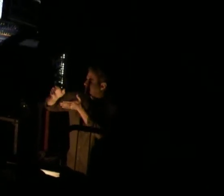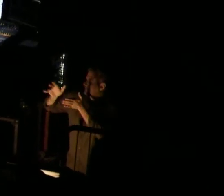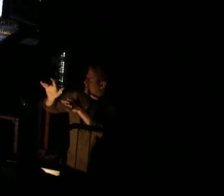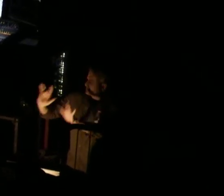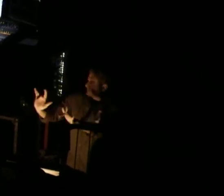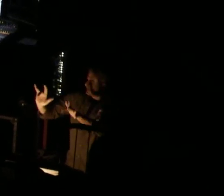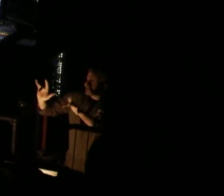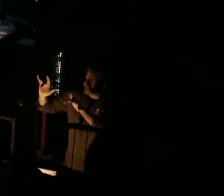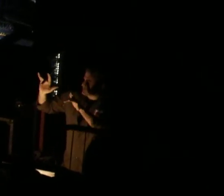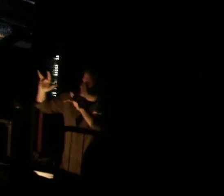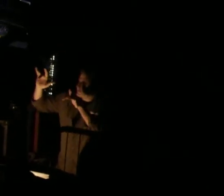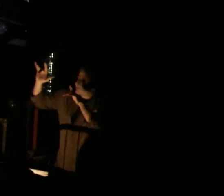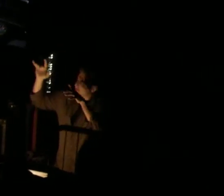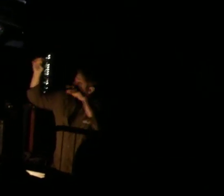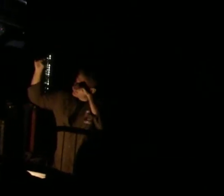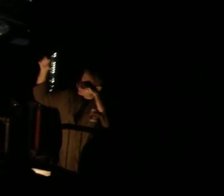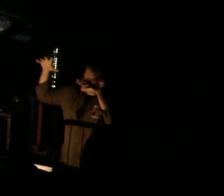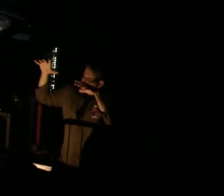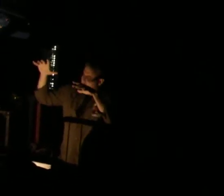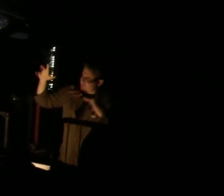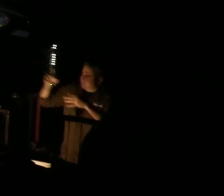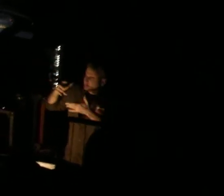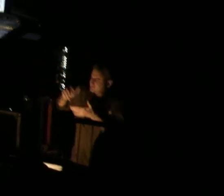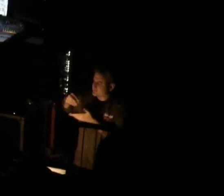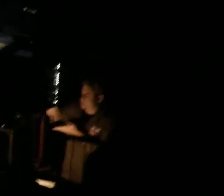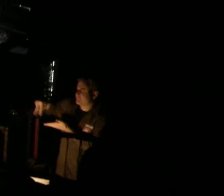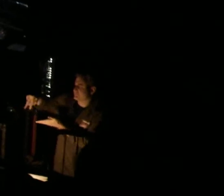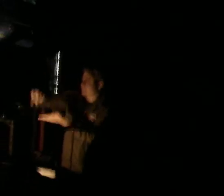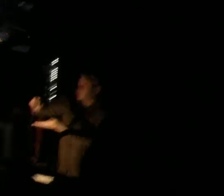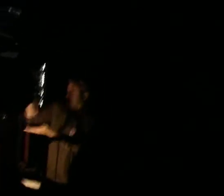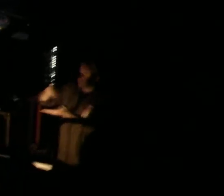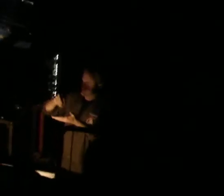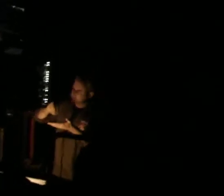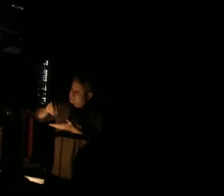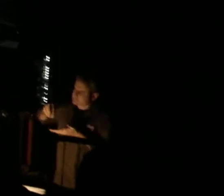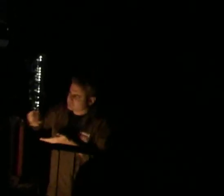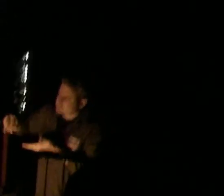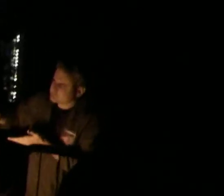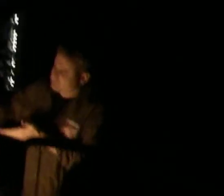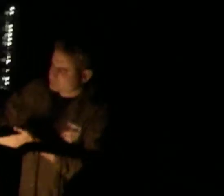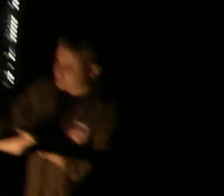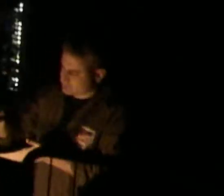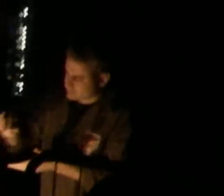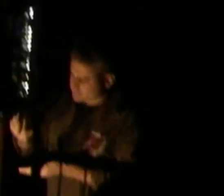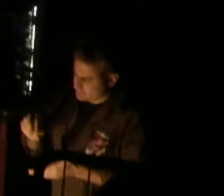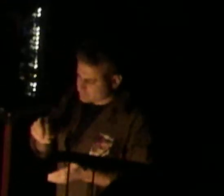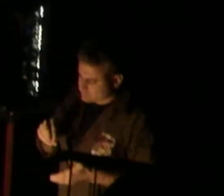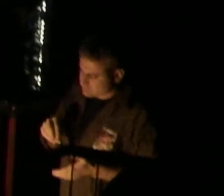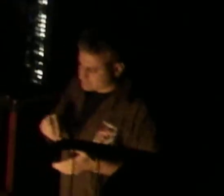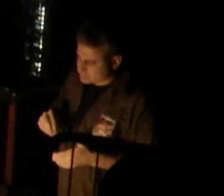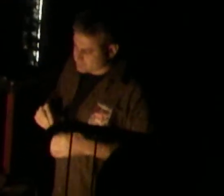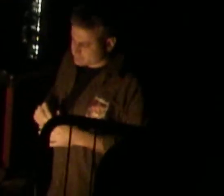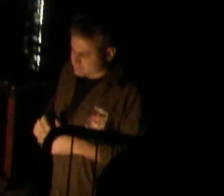about to sound But sometimes she